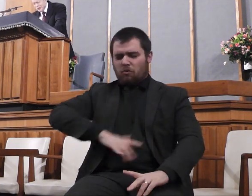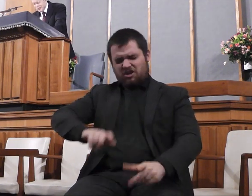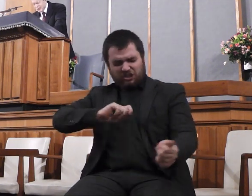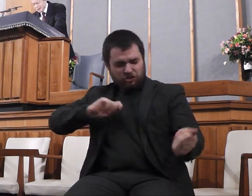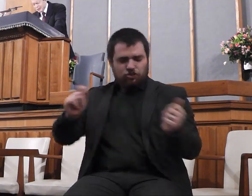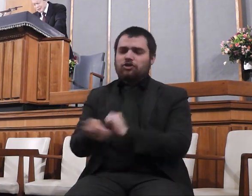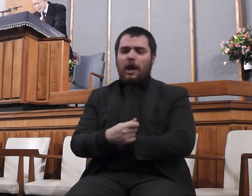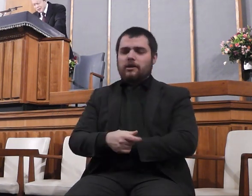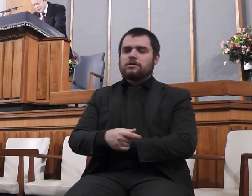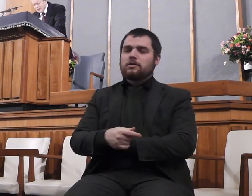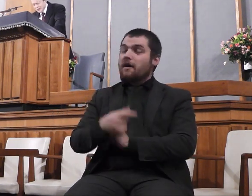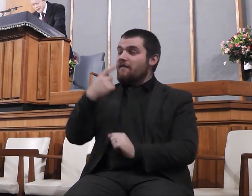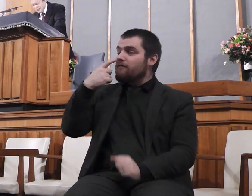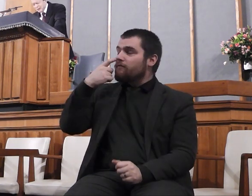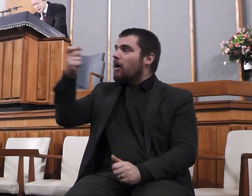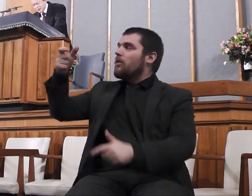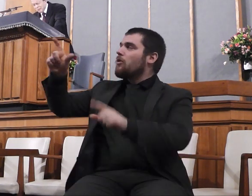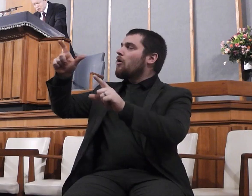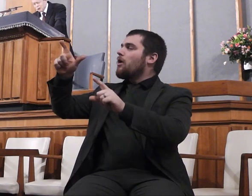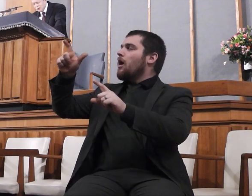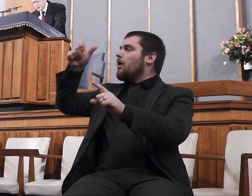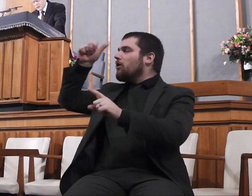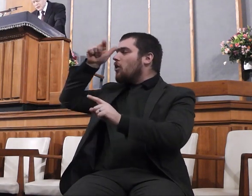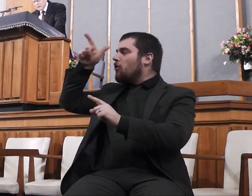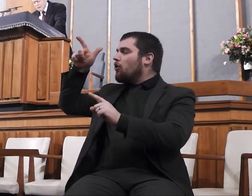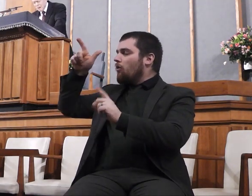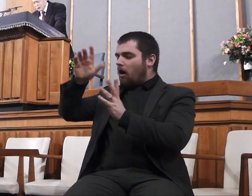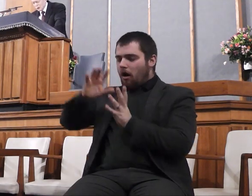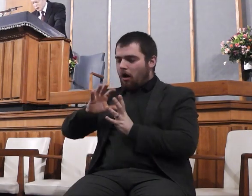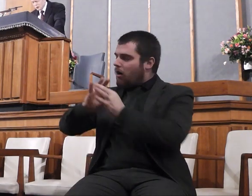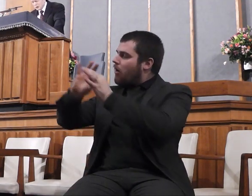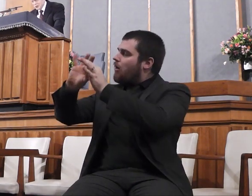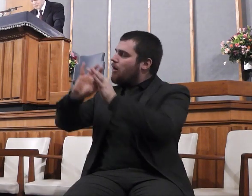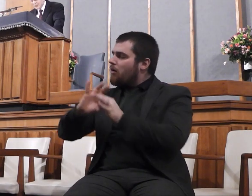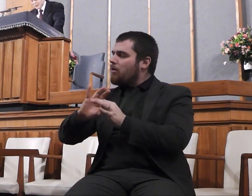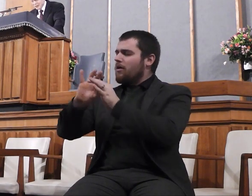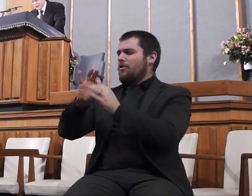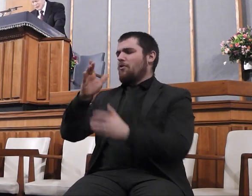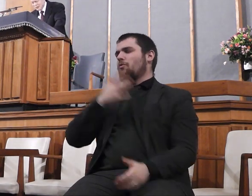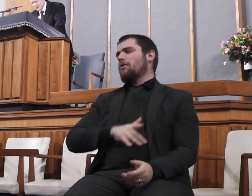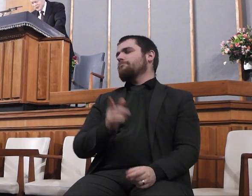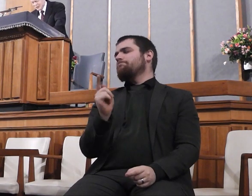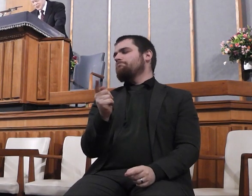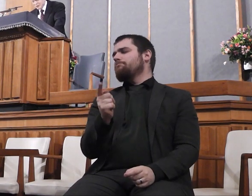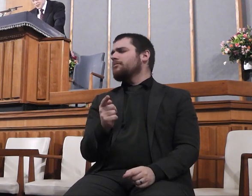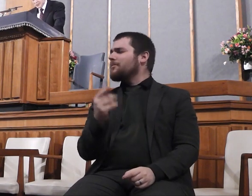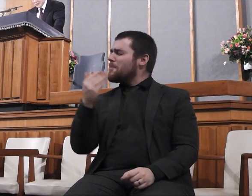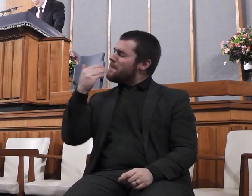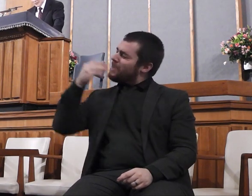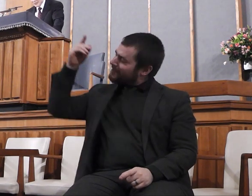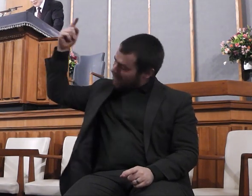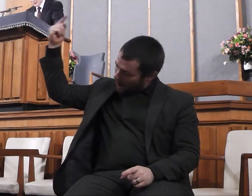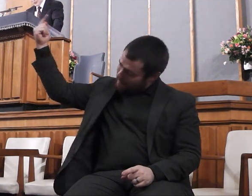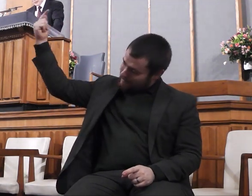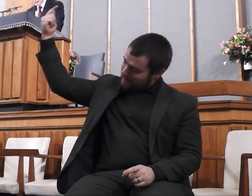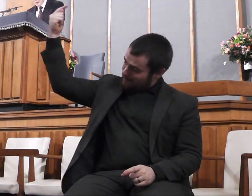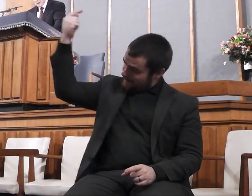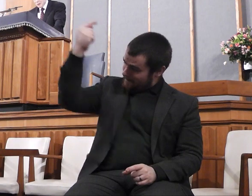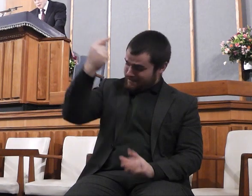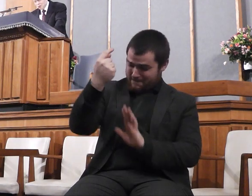thee and love thee and prove thee. O Lord, come down in our midst. We ask this night. We